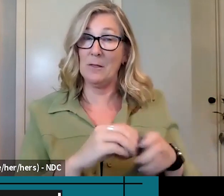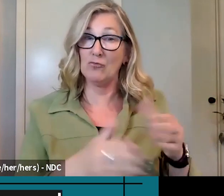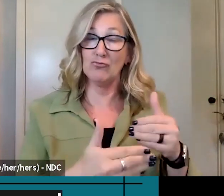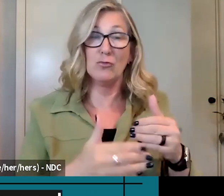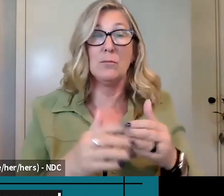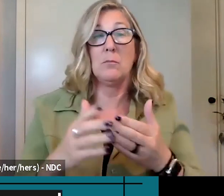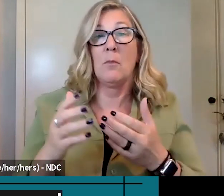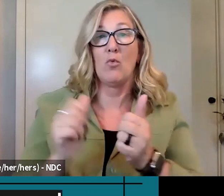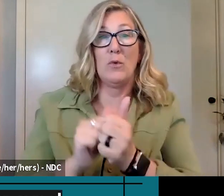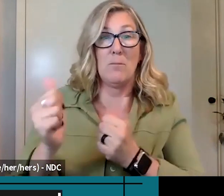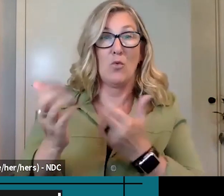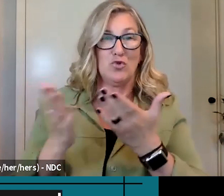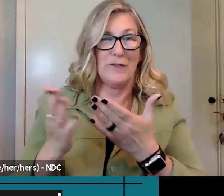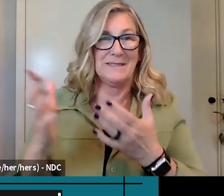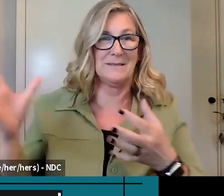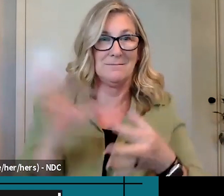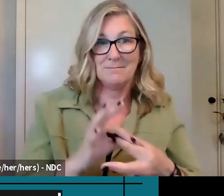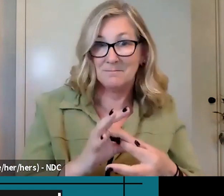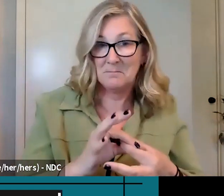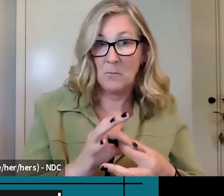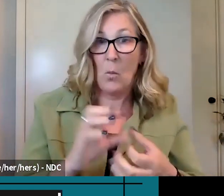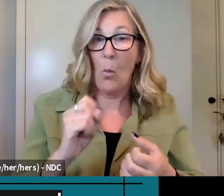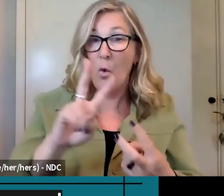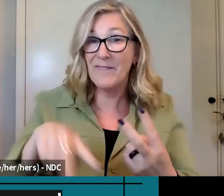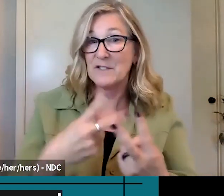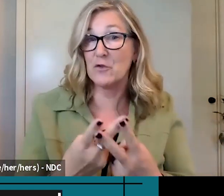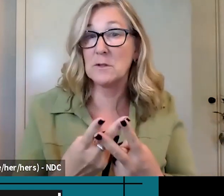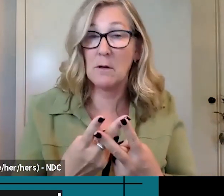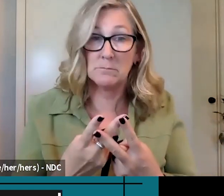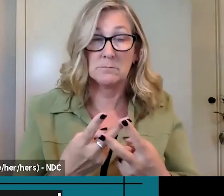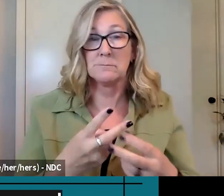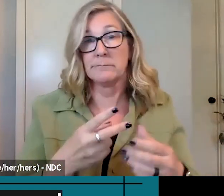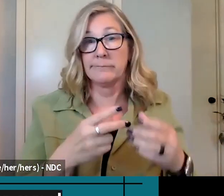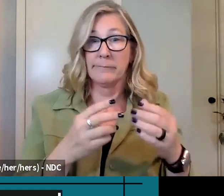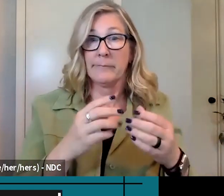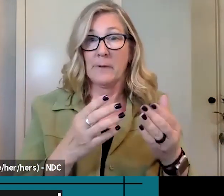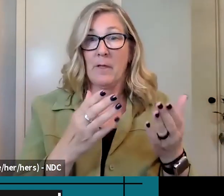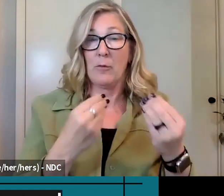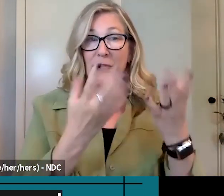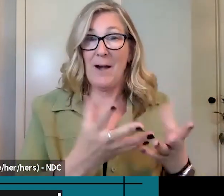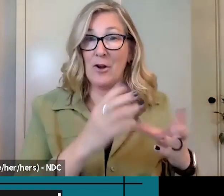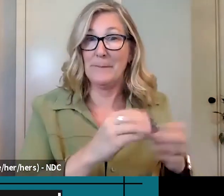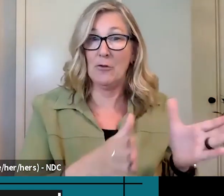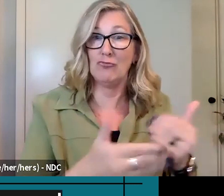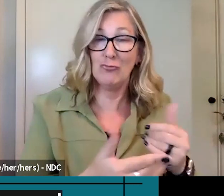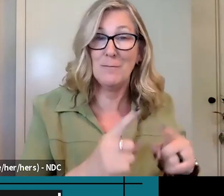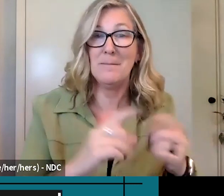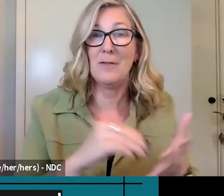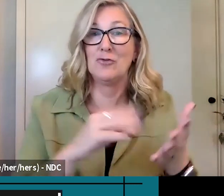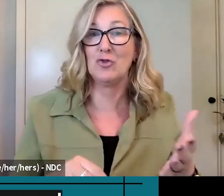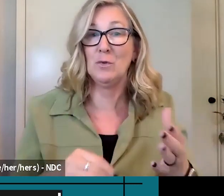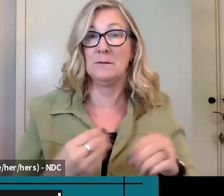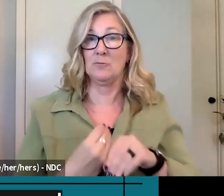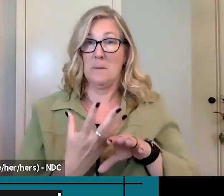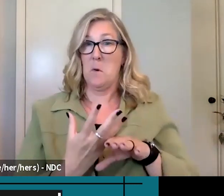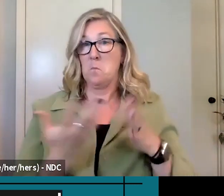people in the classroom. But remote services could work out so that the provider can